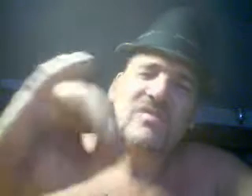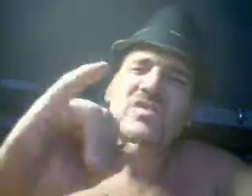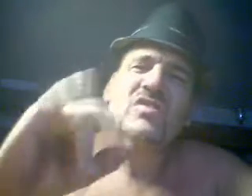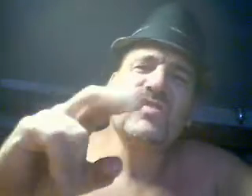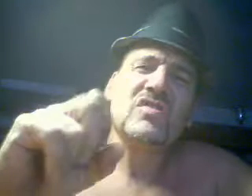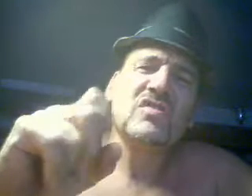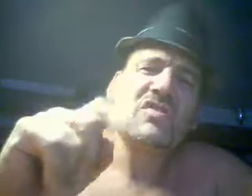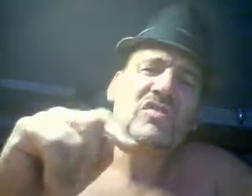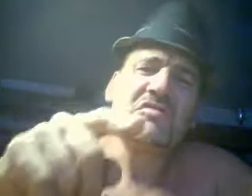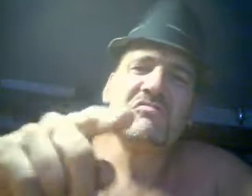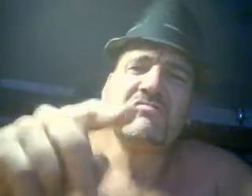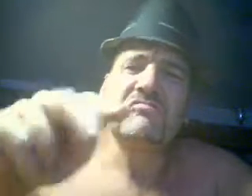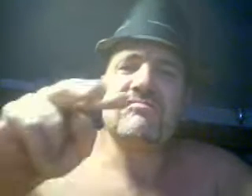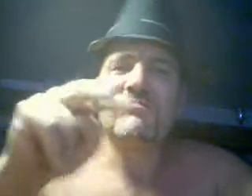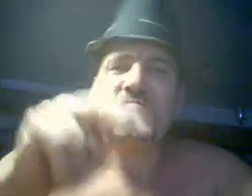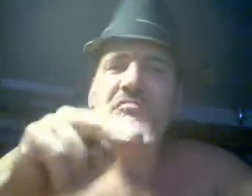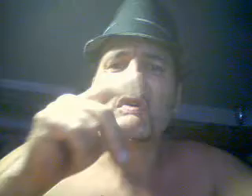deserve a blast of beautiful